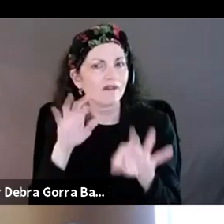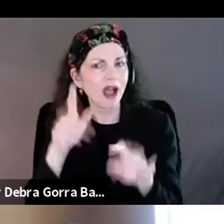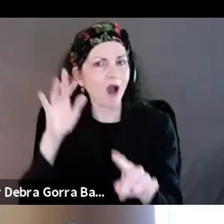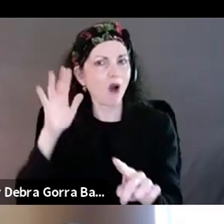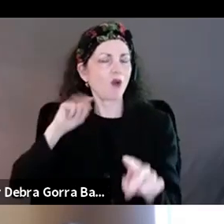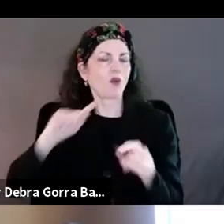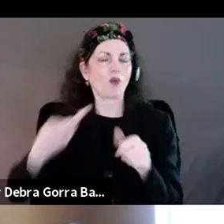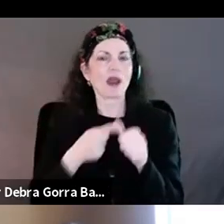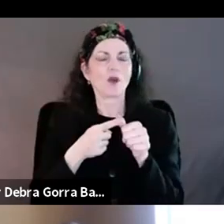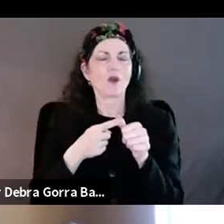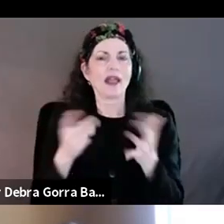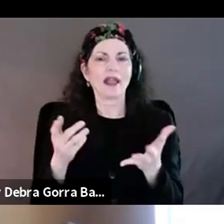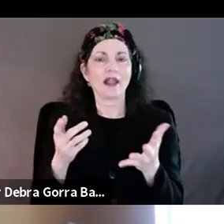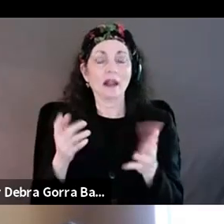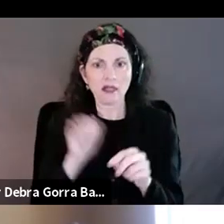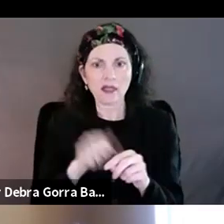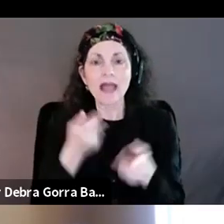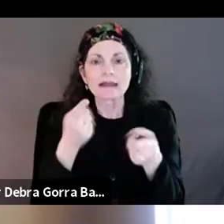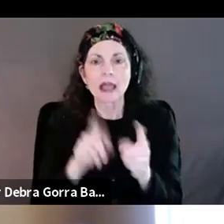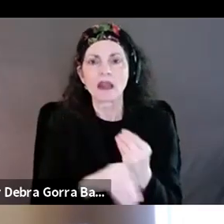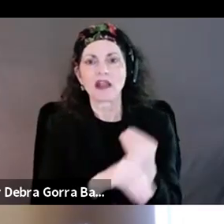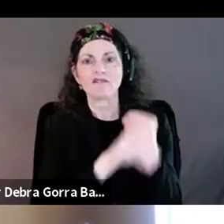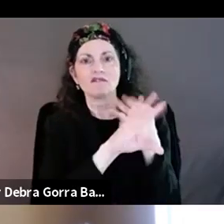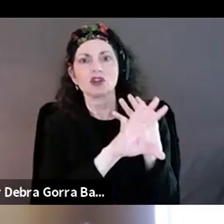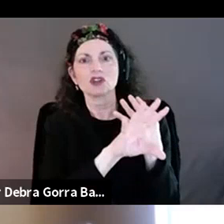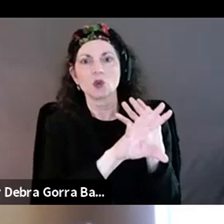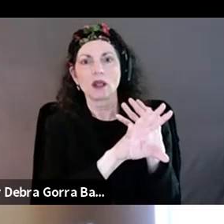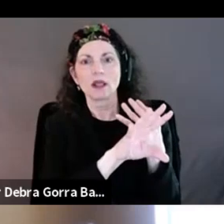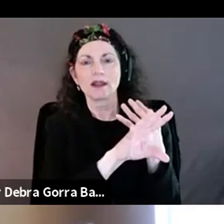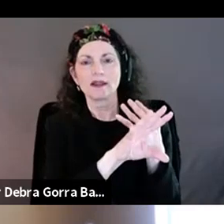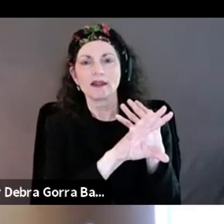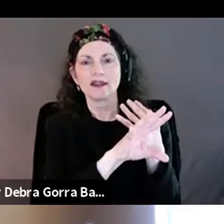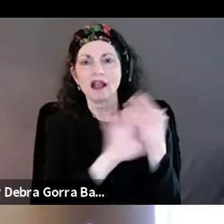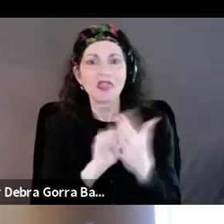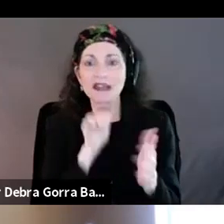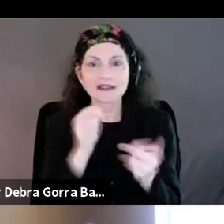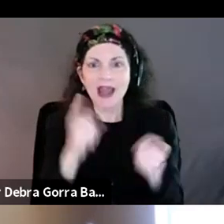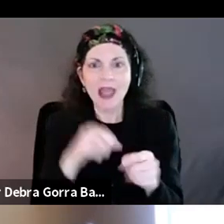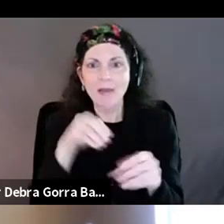virtually. If it's not happening today, you know, in the, in the physical world.